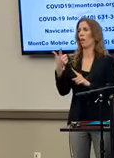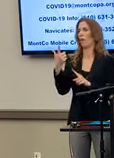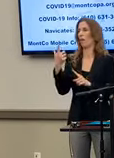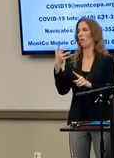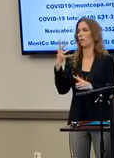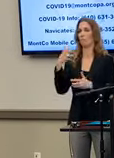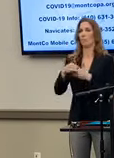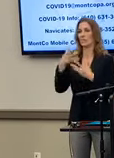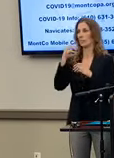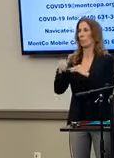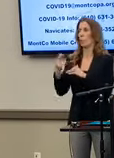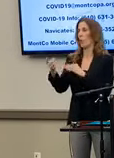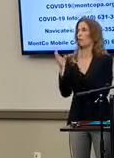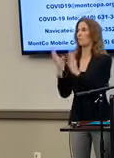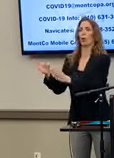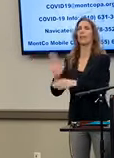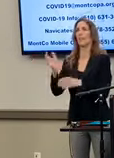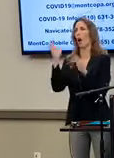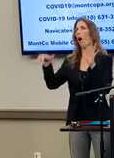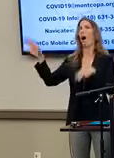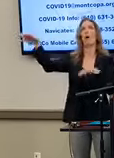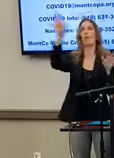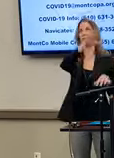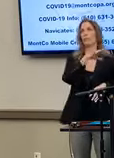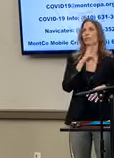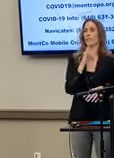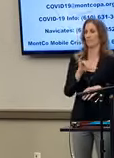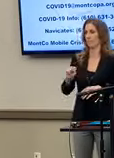one block. They're just everywhere. That is correct.